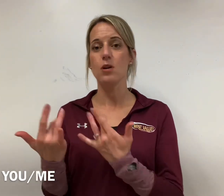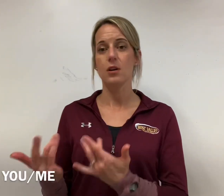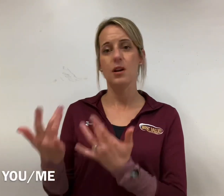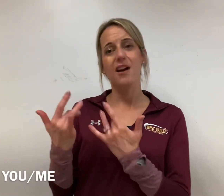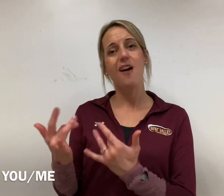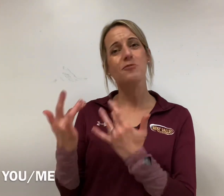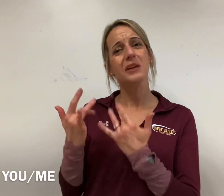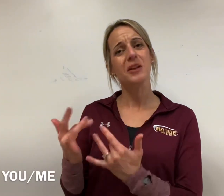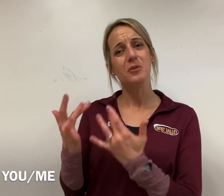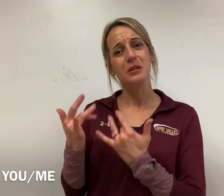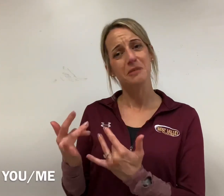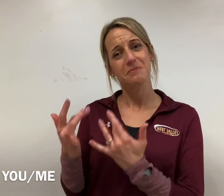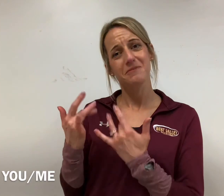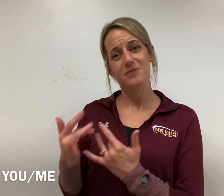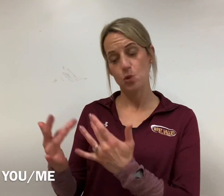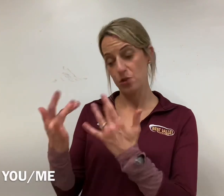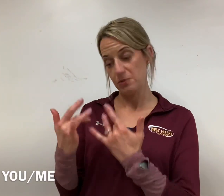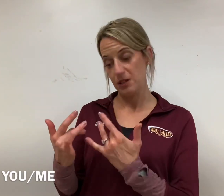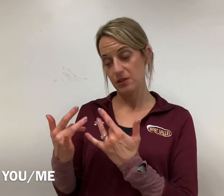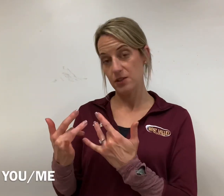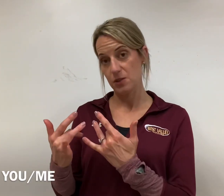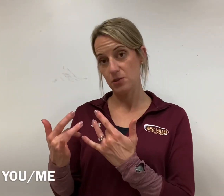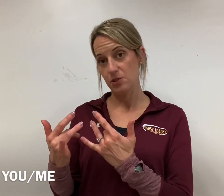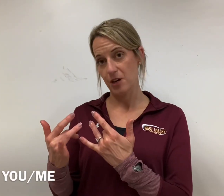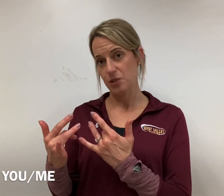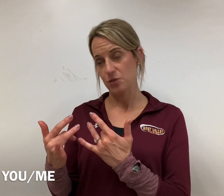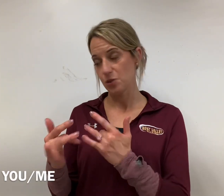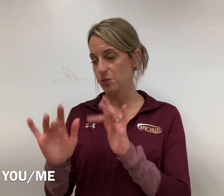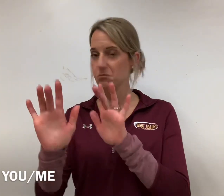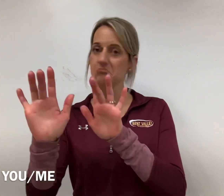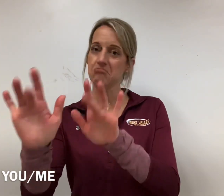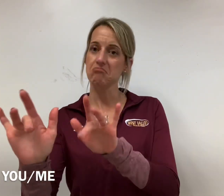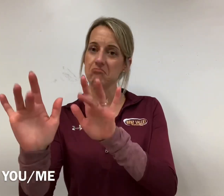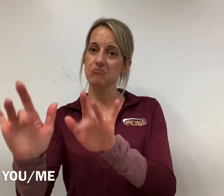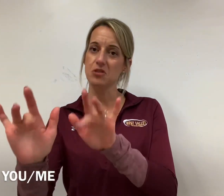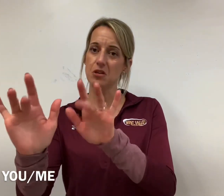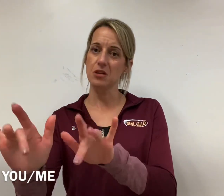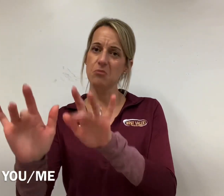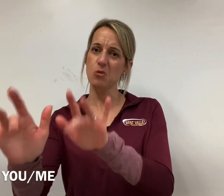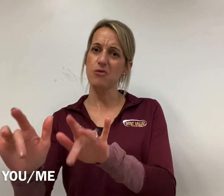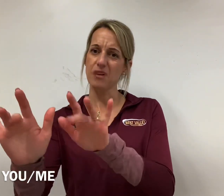have pity on me towards me so this one's directional too sorry poor thing